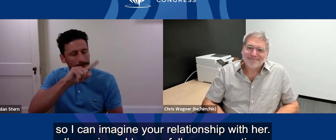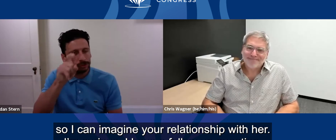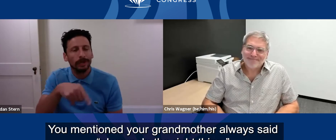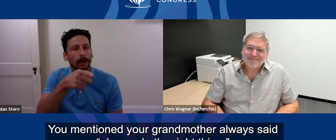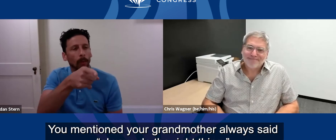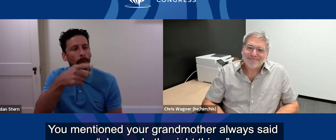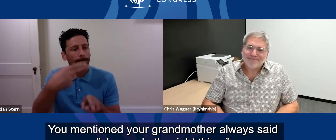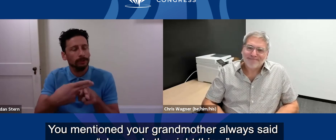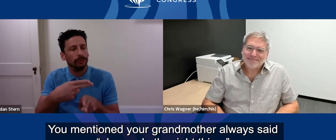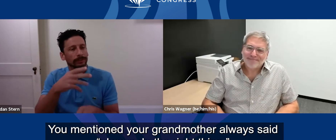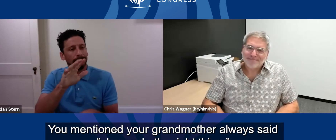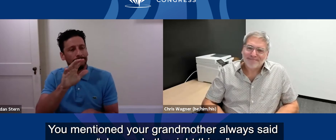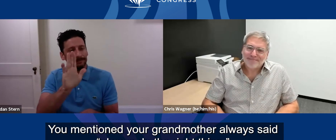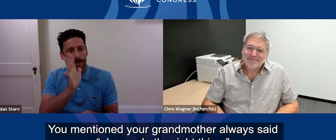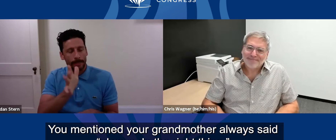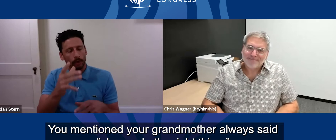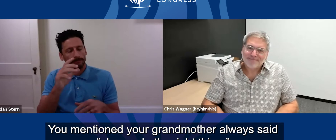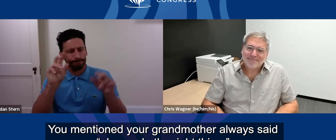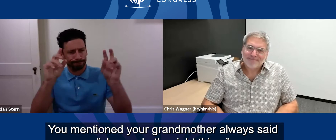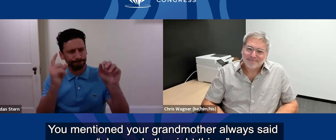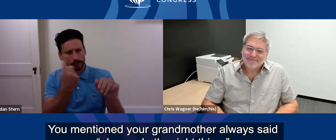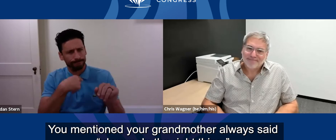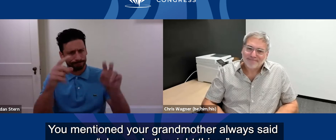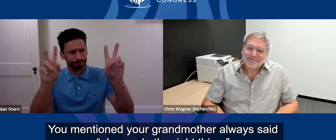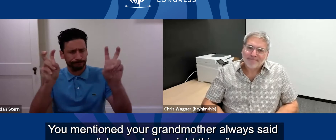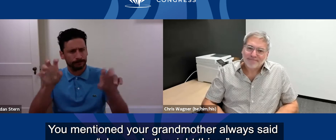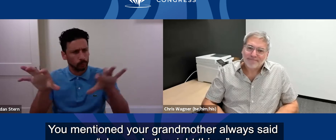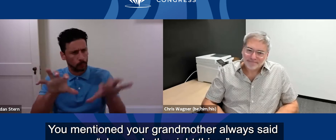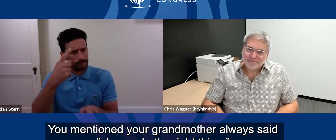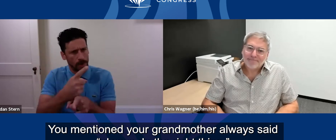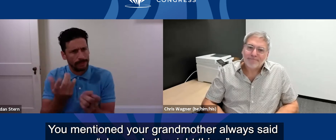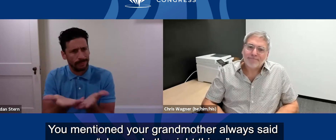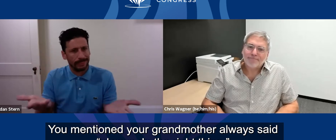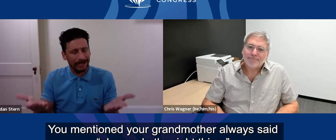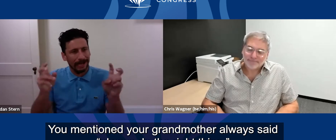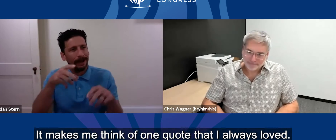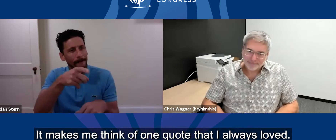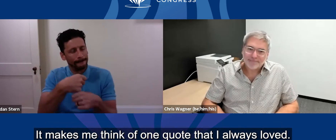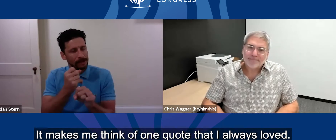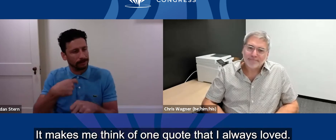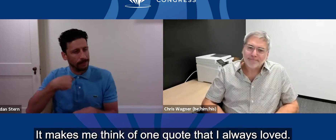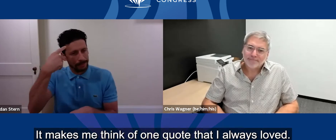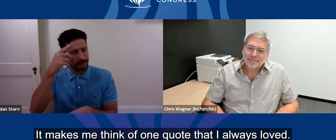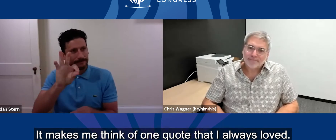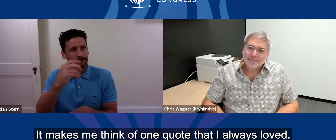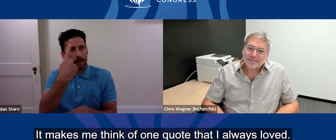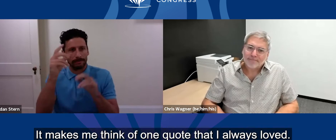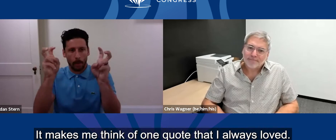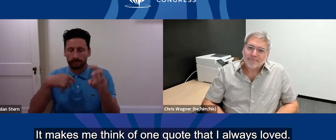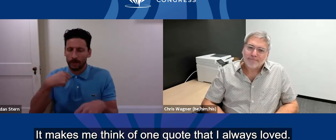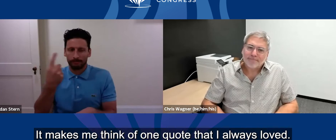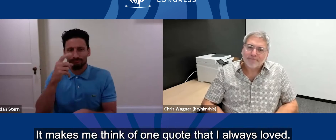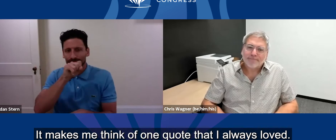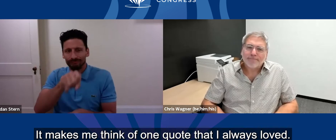a follow-up question. You mentioned your grandmother always said, always do the right thing. It makes me think of the one quote that I